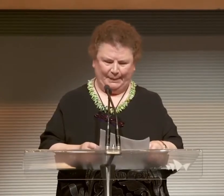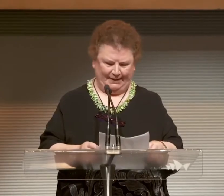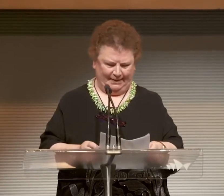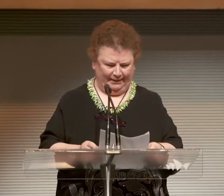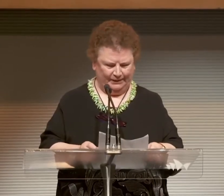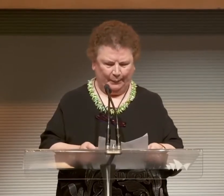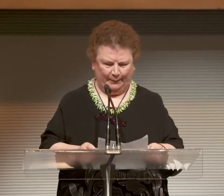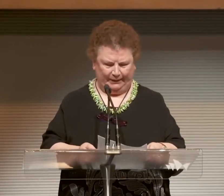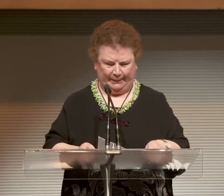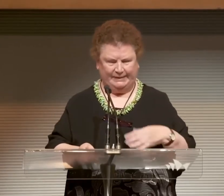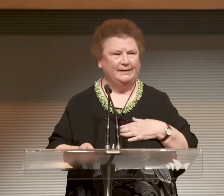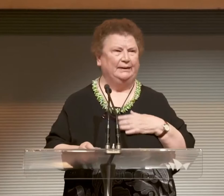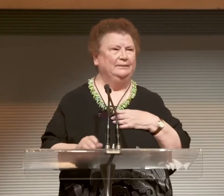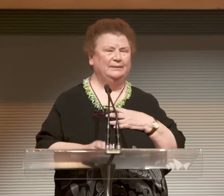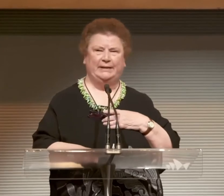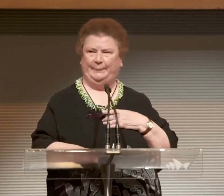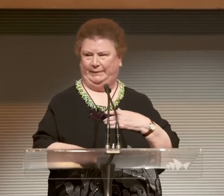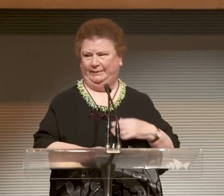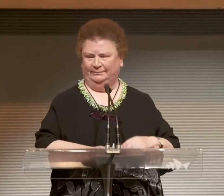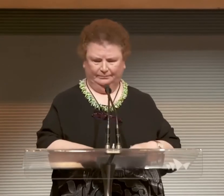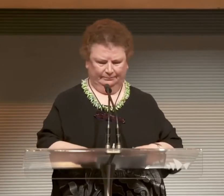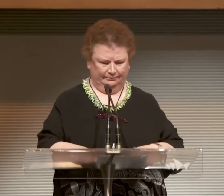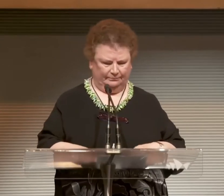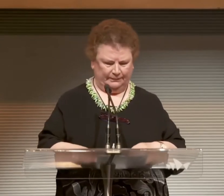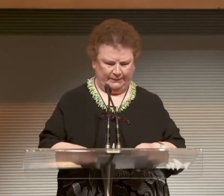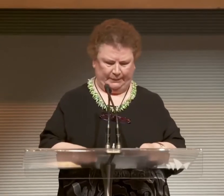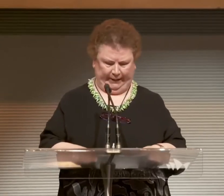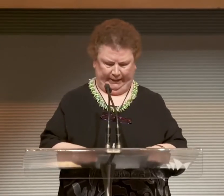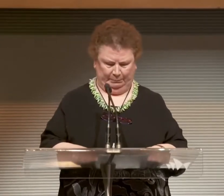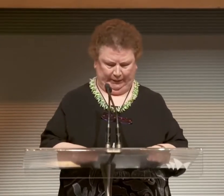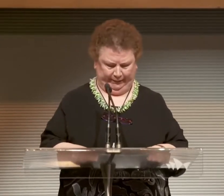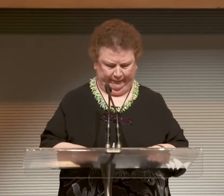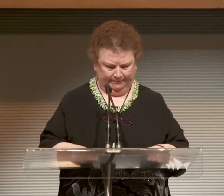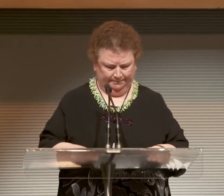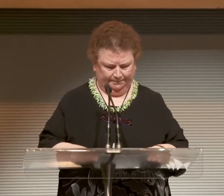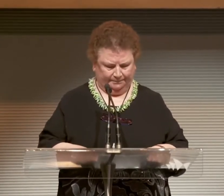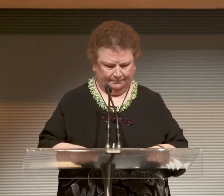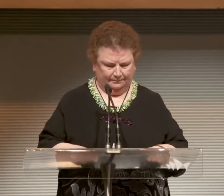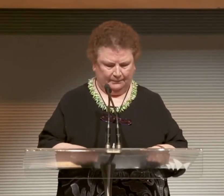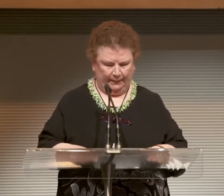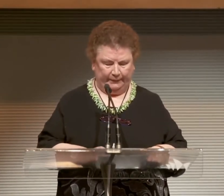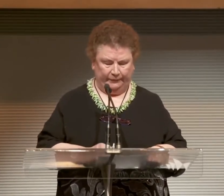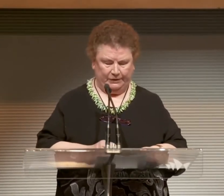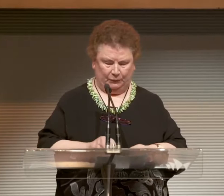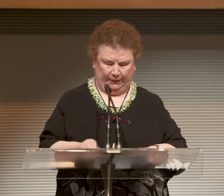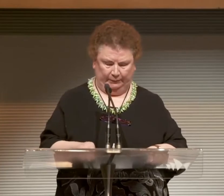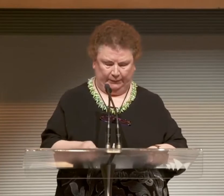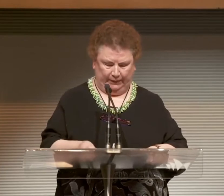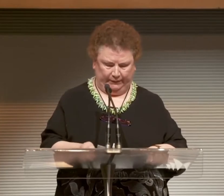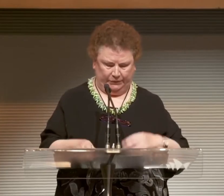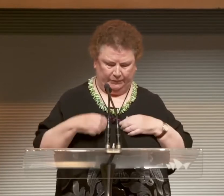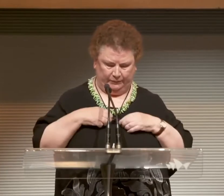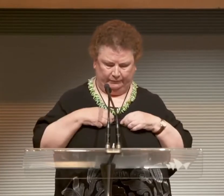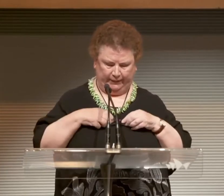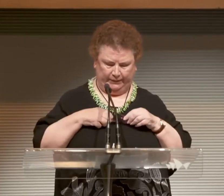It's amazing. It's probably the biggest thing that's happened to me in my life. But first of all, I would